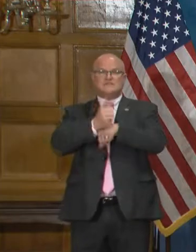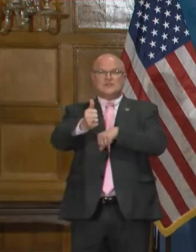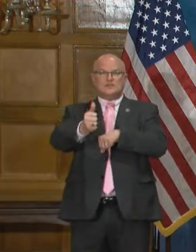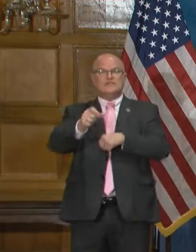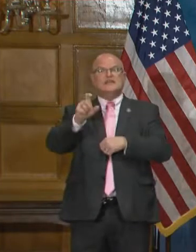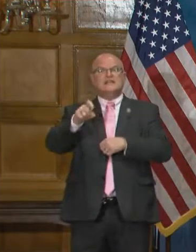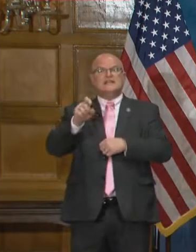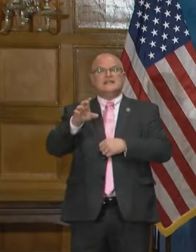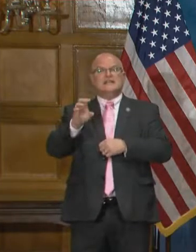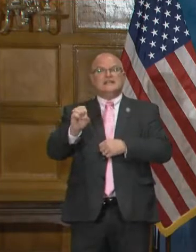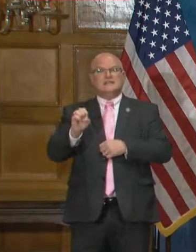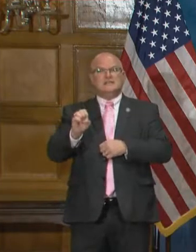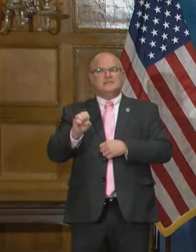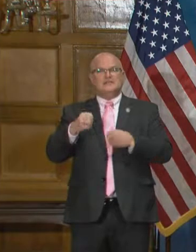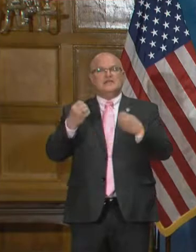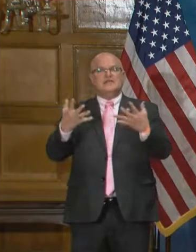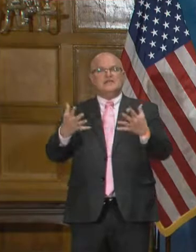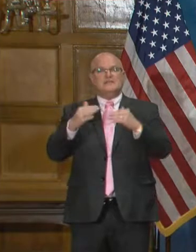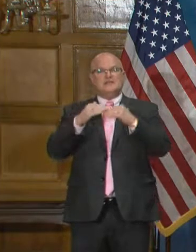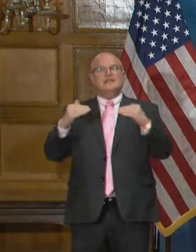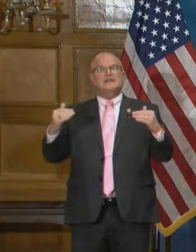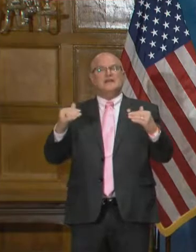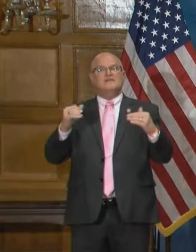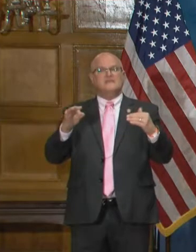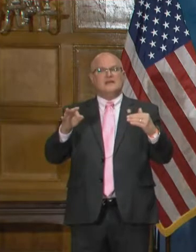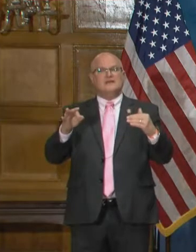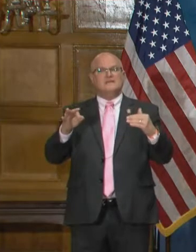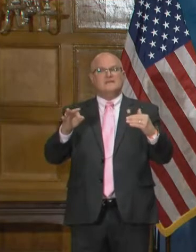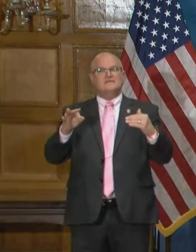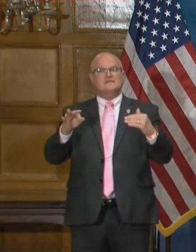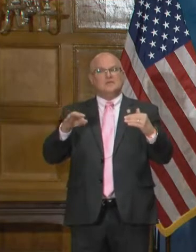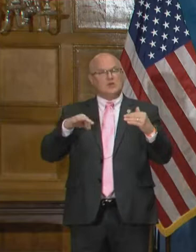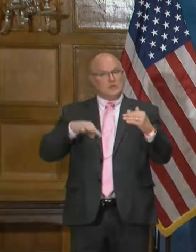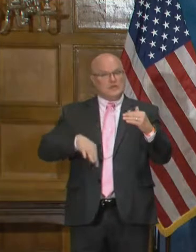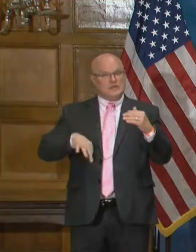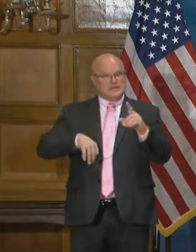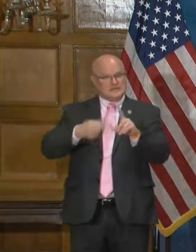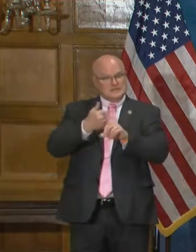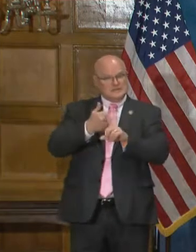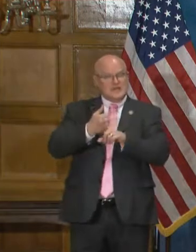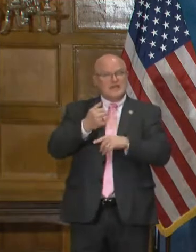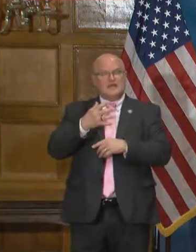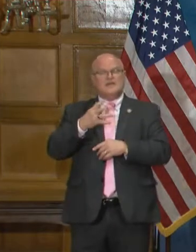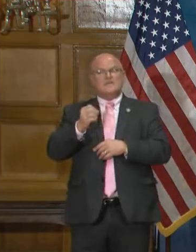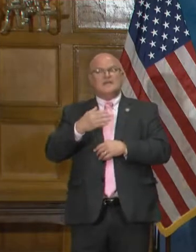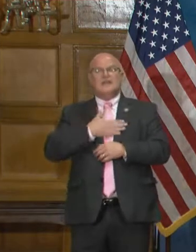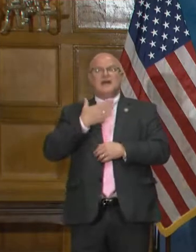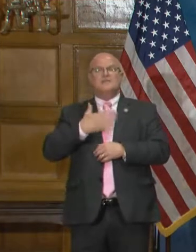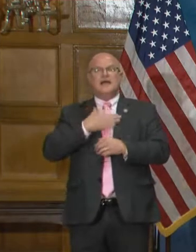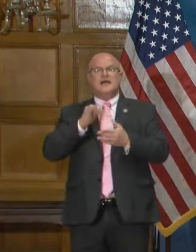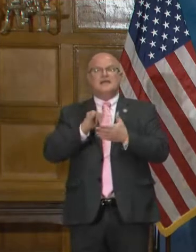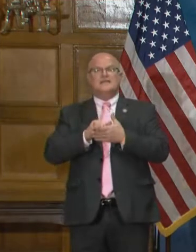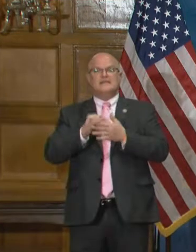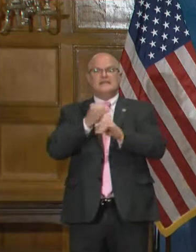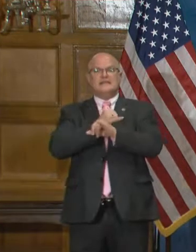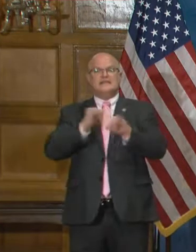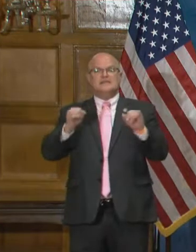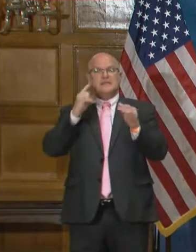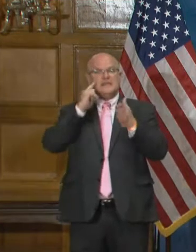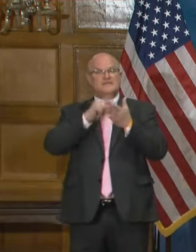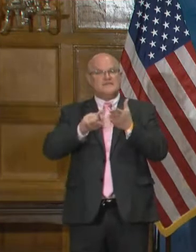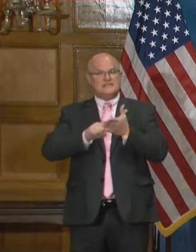uh, they need to be, uh, given a level of, uh, need to be given credibility and, uh, I'm glad that there's an independent